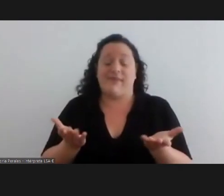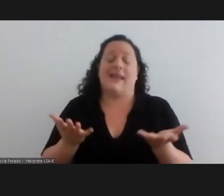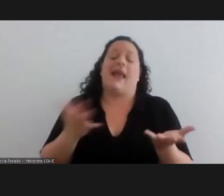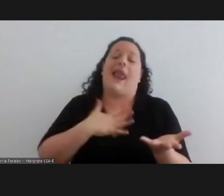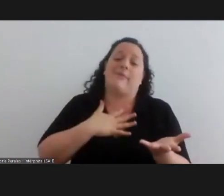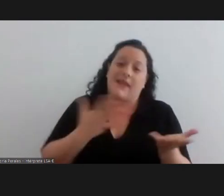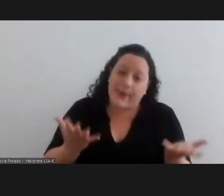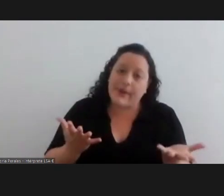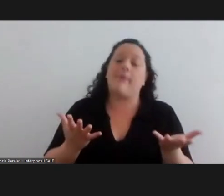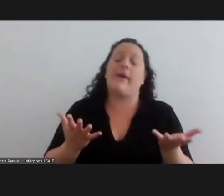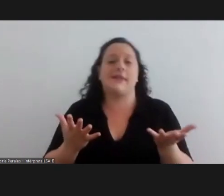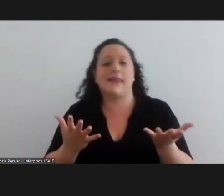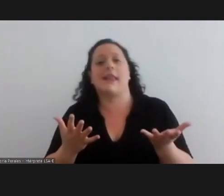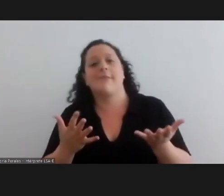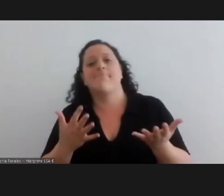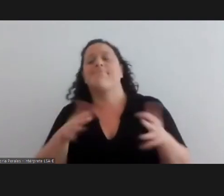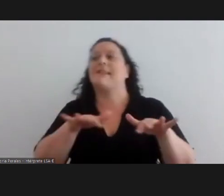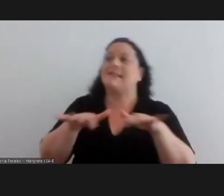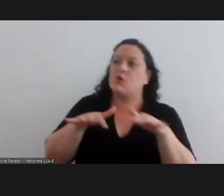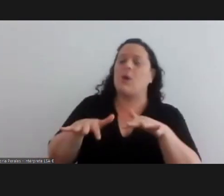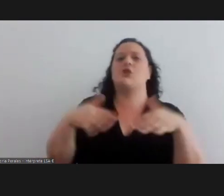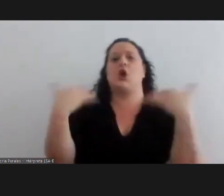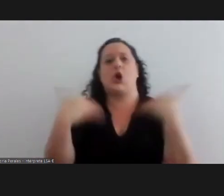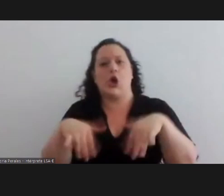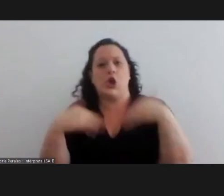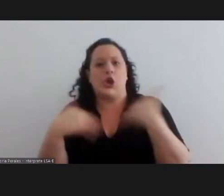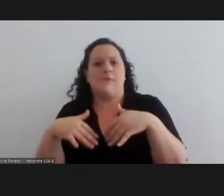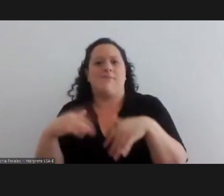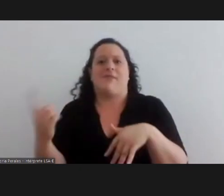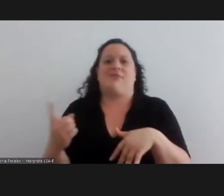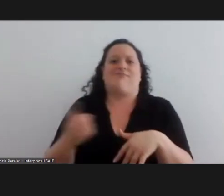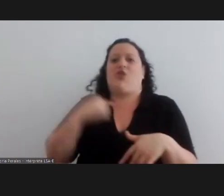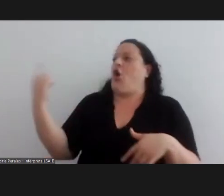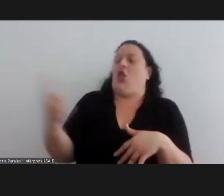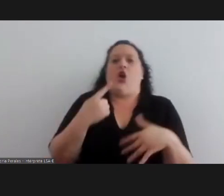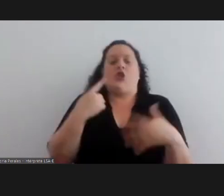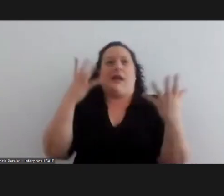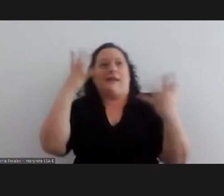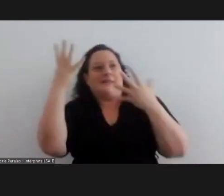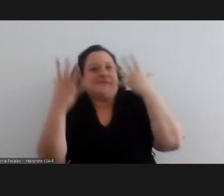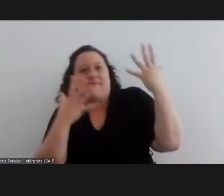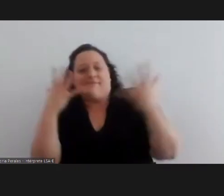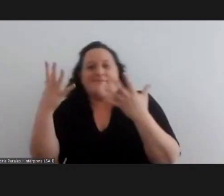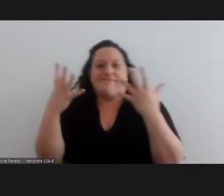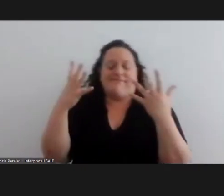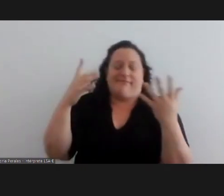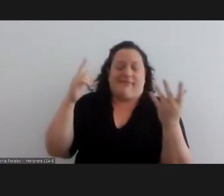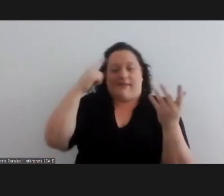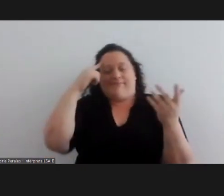because of a reality that exceeds us completely and uh it was like a tsunami